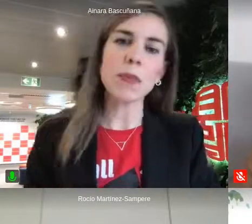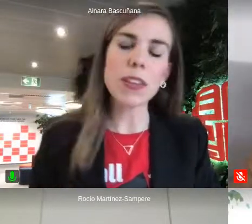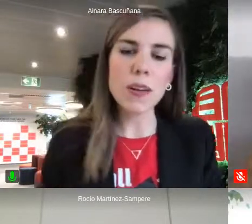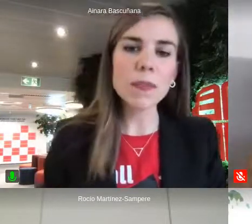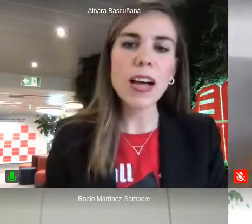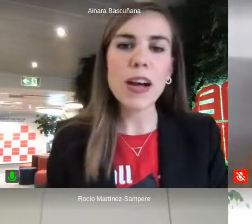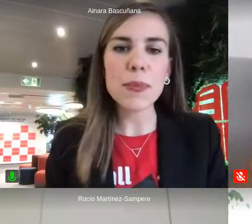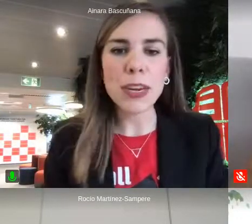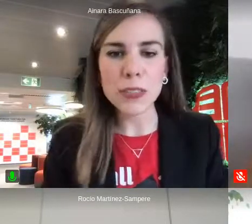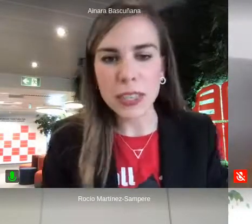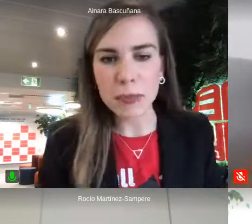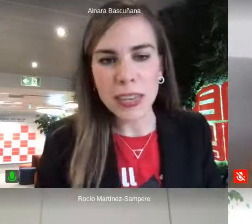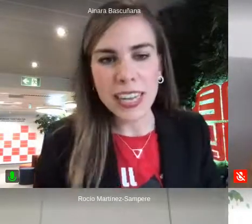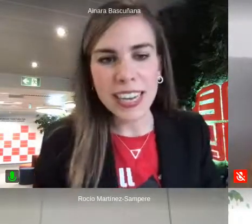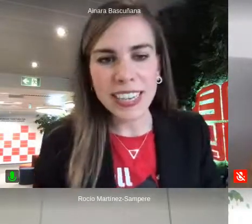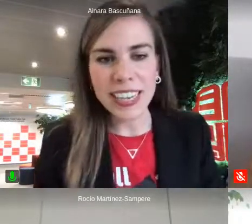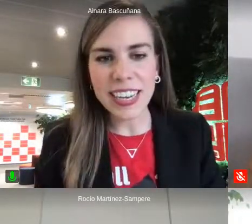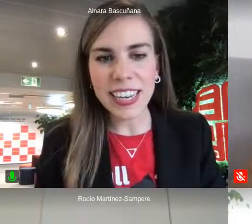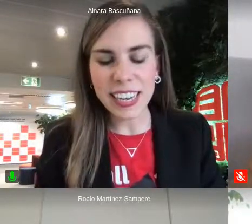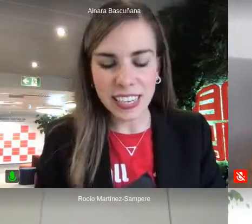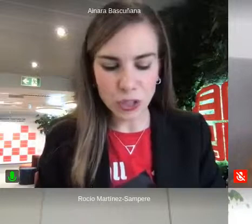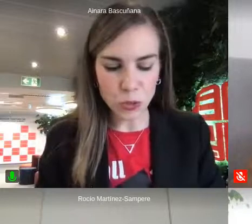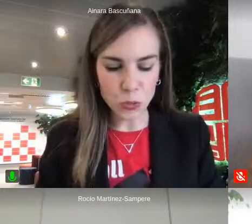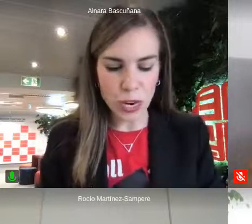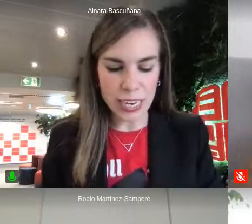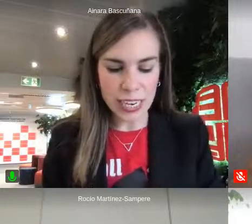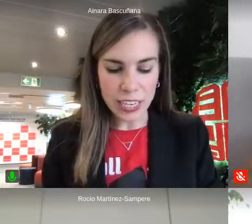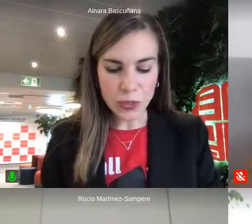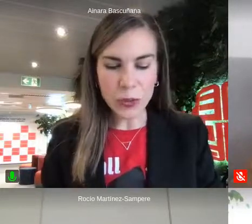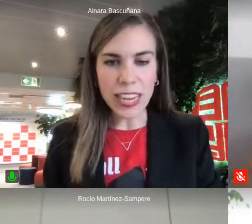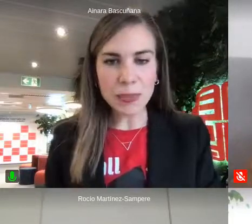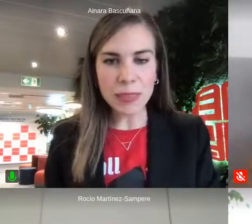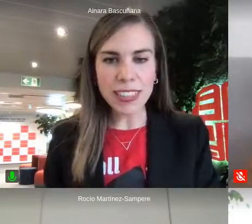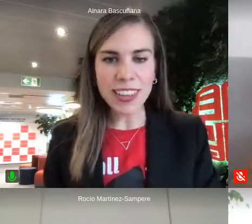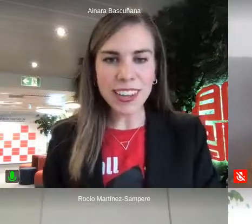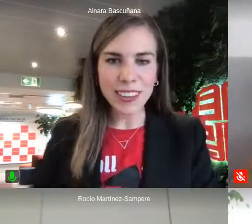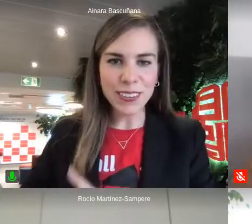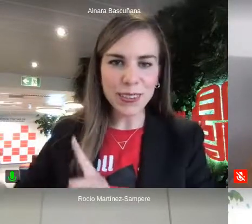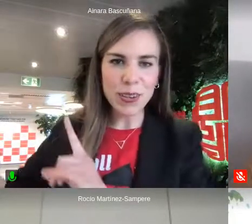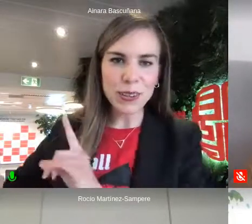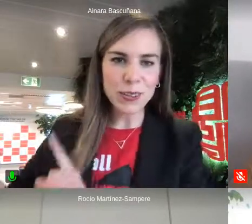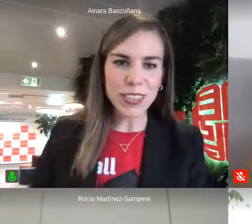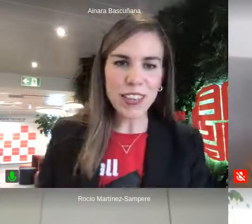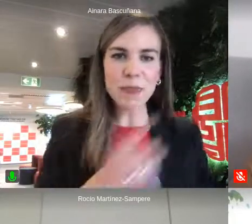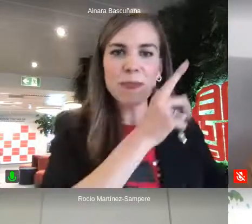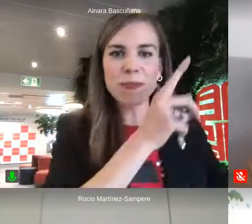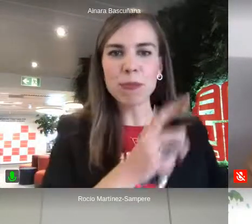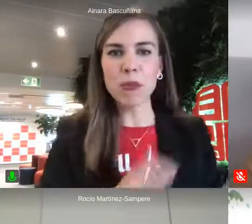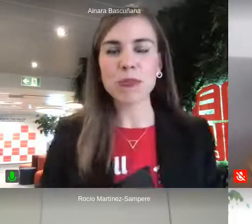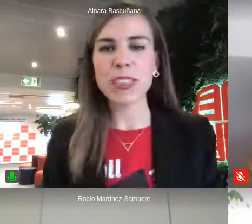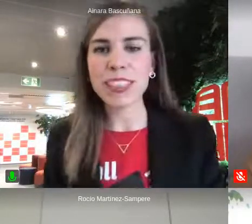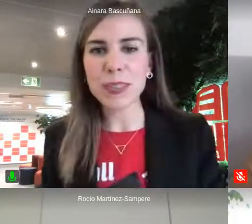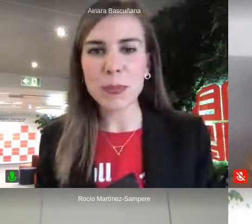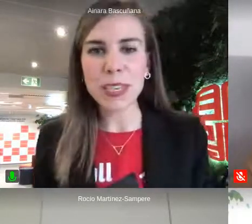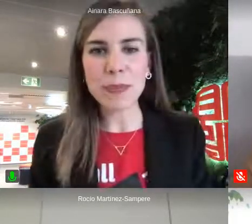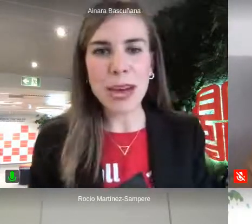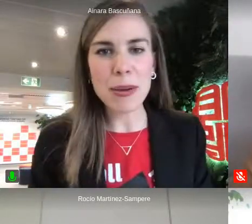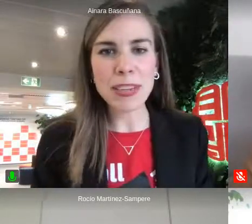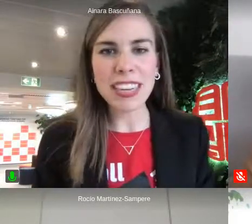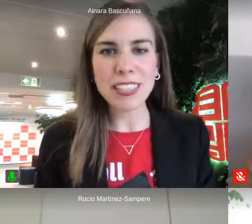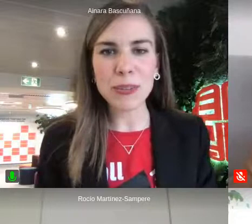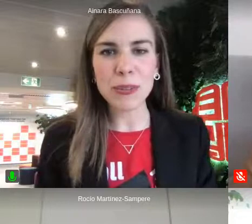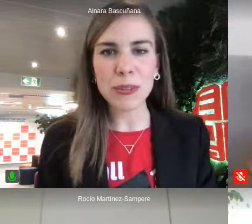okay welcome uh back to him in uh in a short while so let me now do another move in the